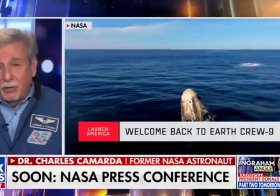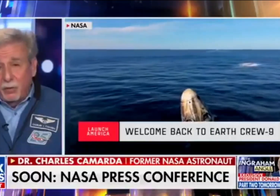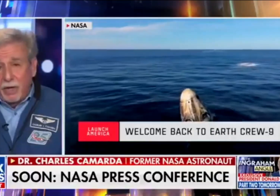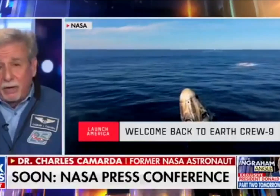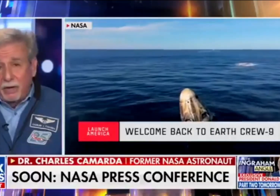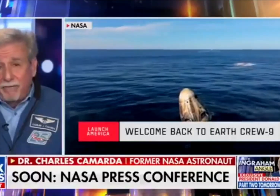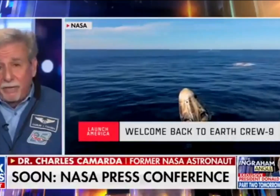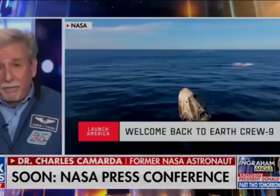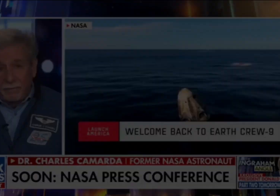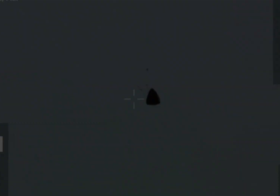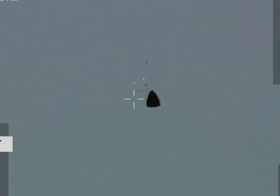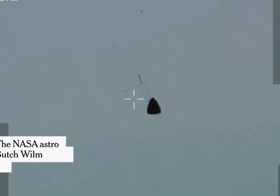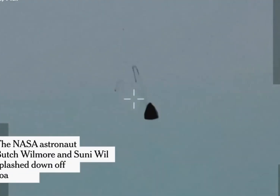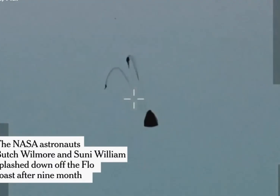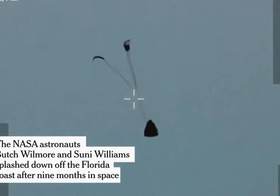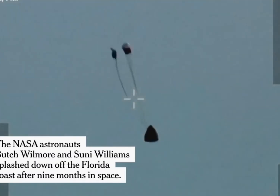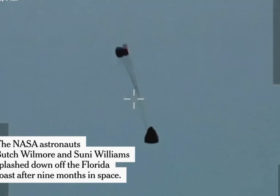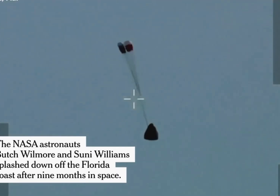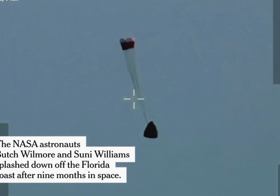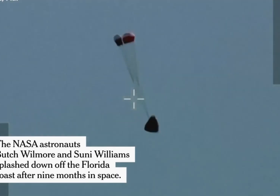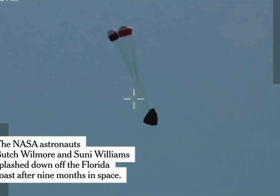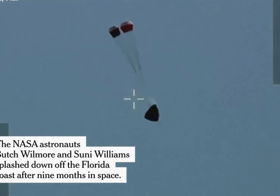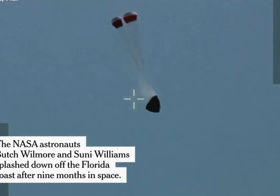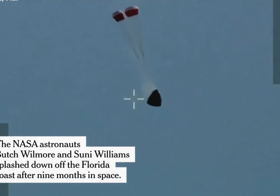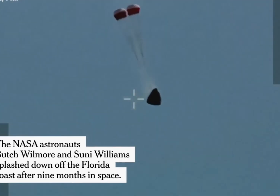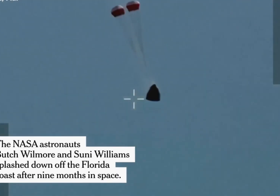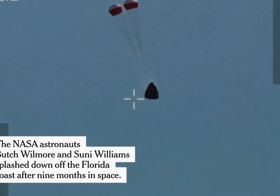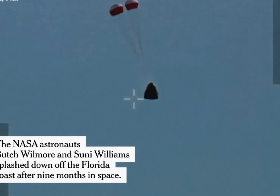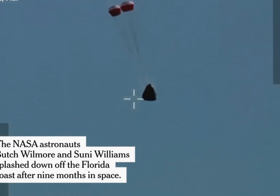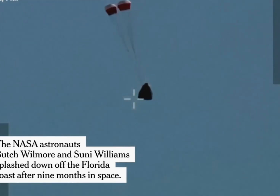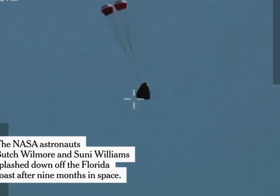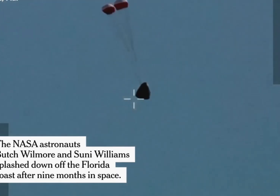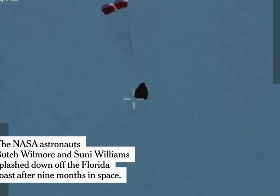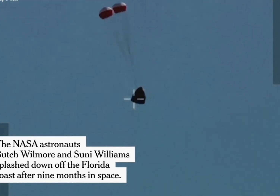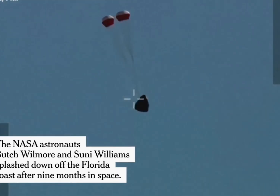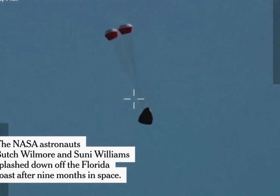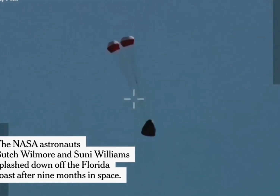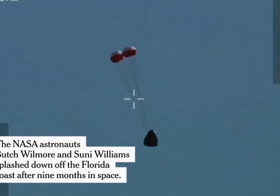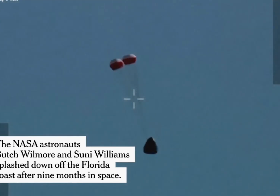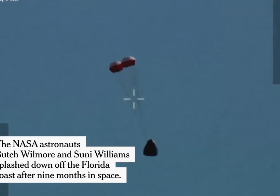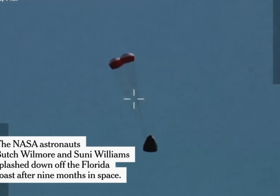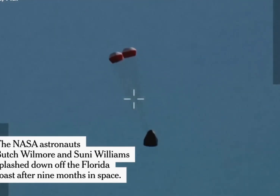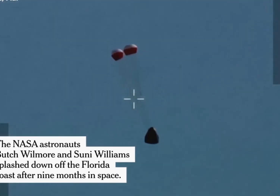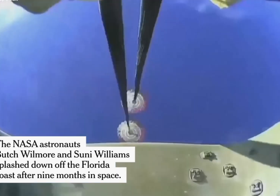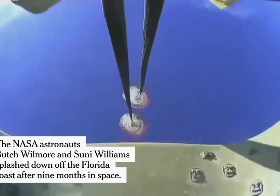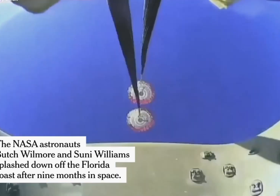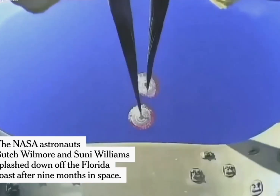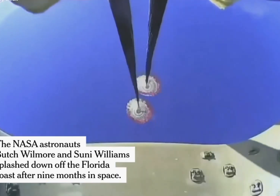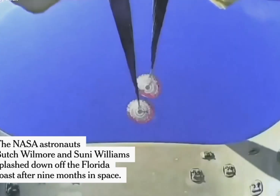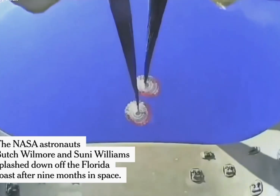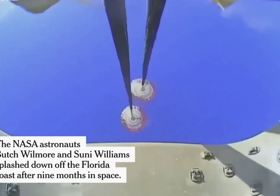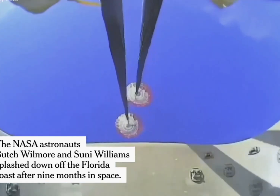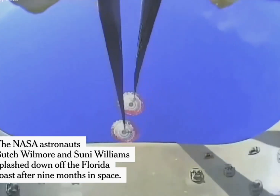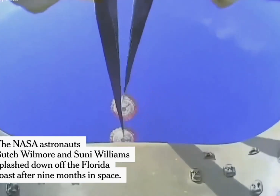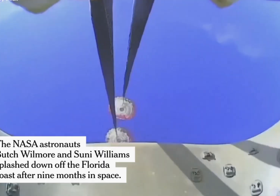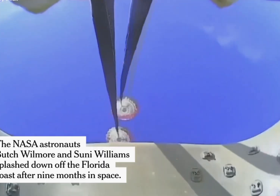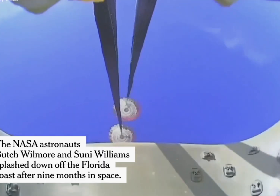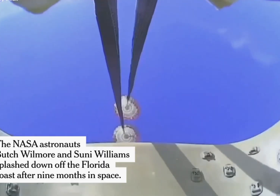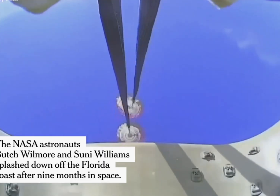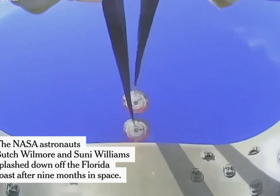2011. And there you see it on your screen. Drogue deployment. Dragon freedom continues to make its way